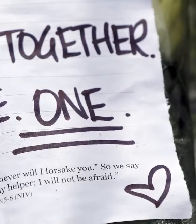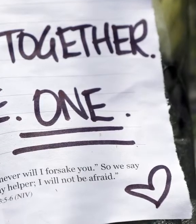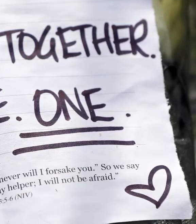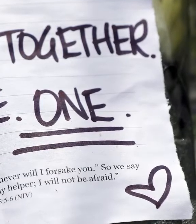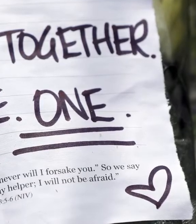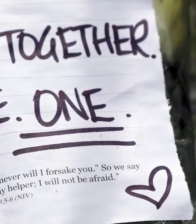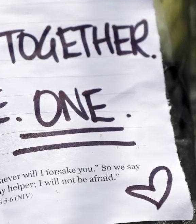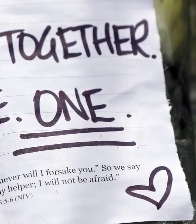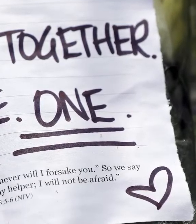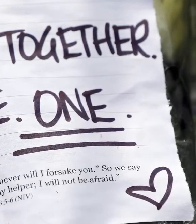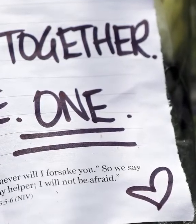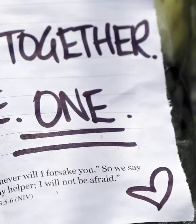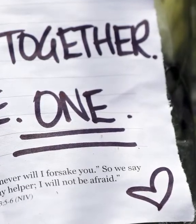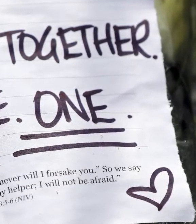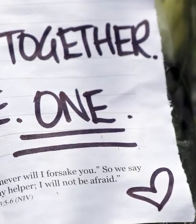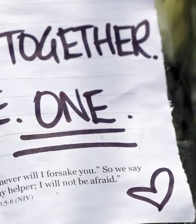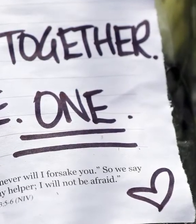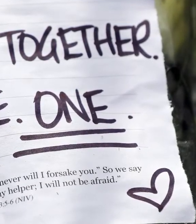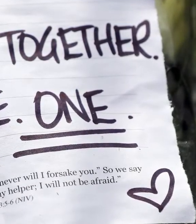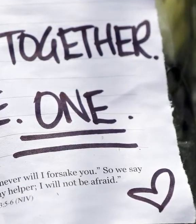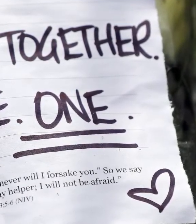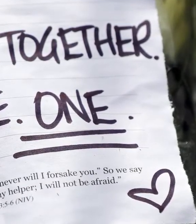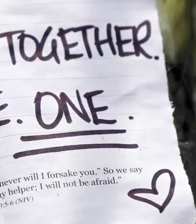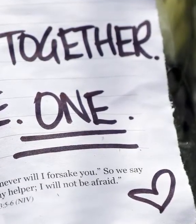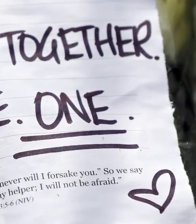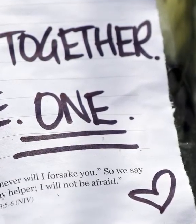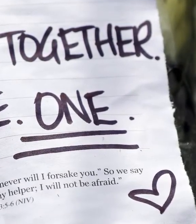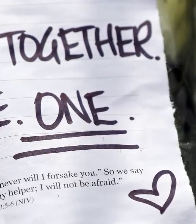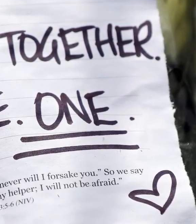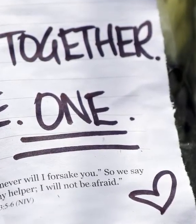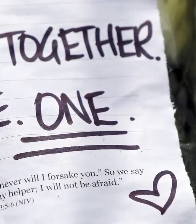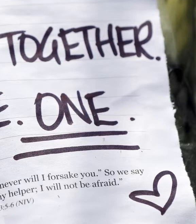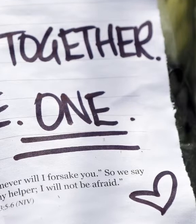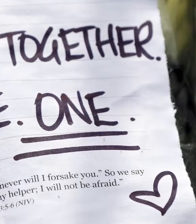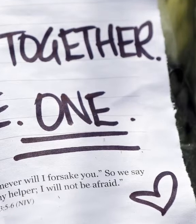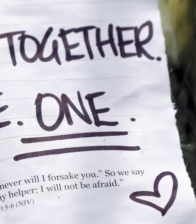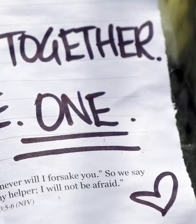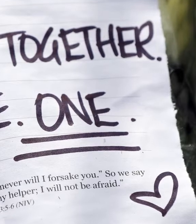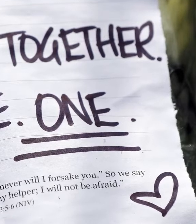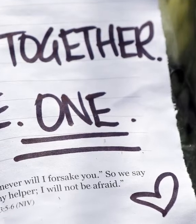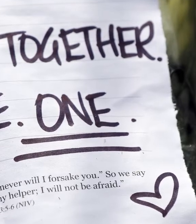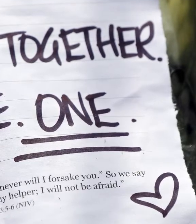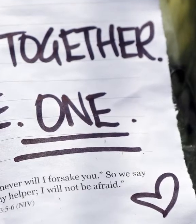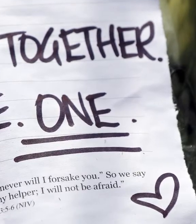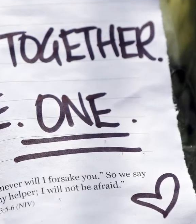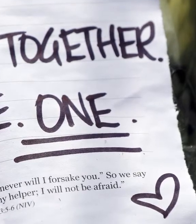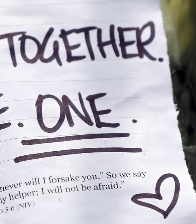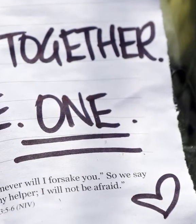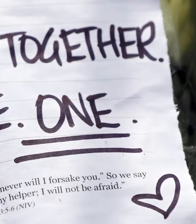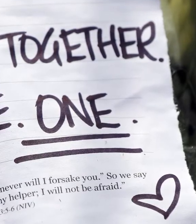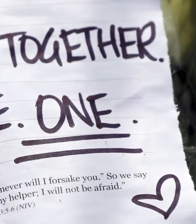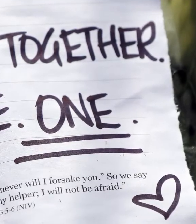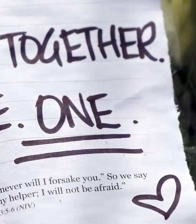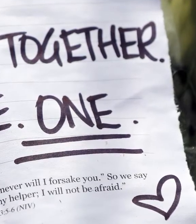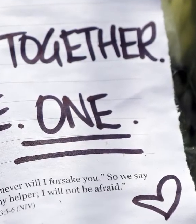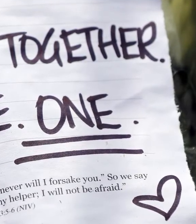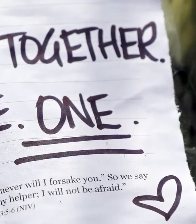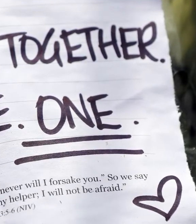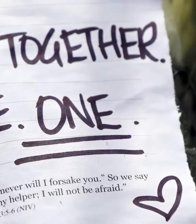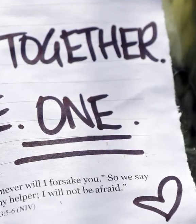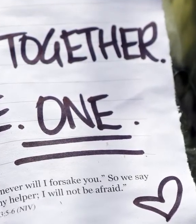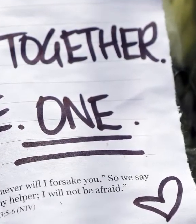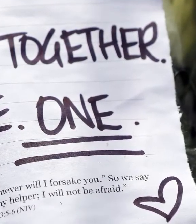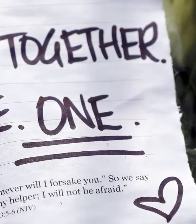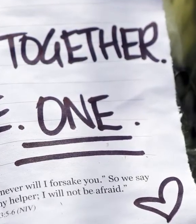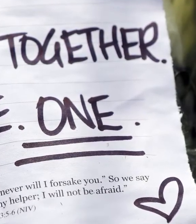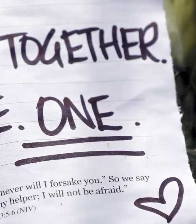that and see whether or not there were arrangements that could be directly made for, for that purpose. The Washington Post has reported that, um, there's